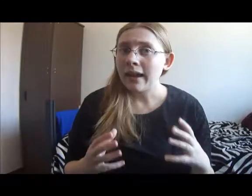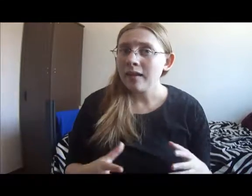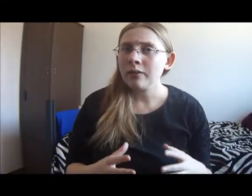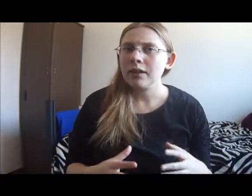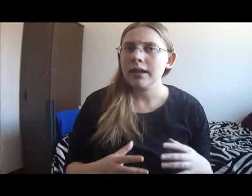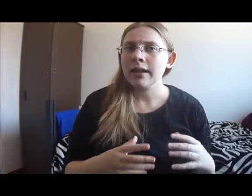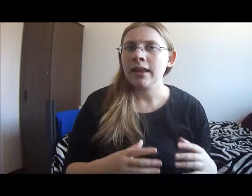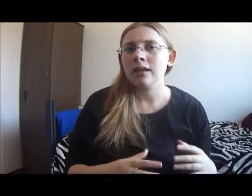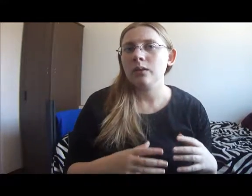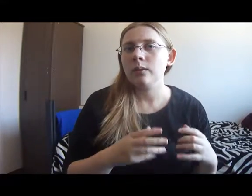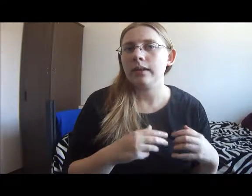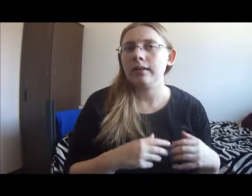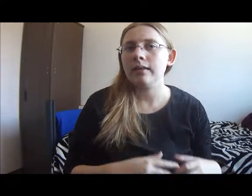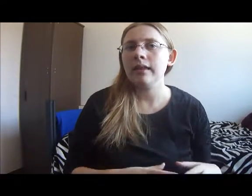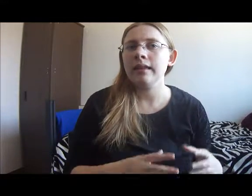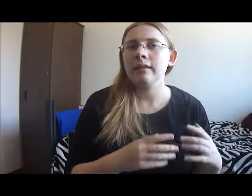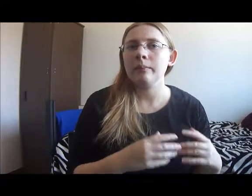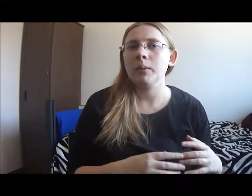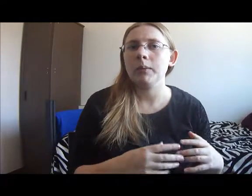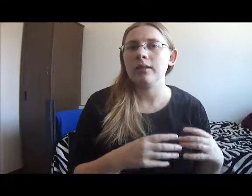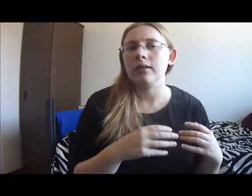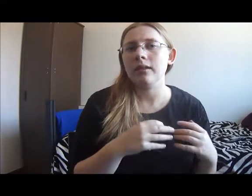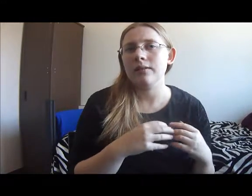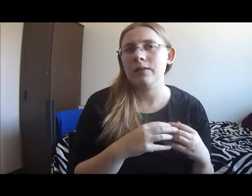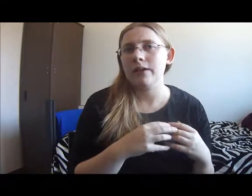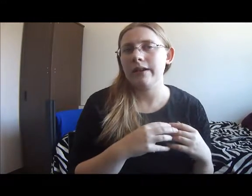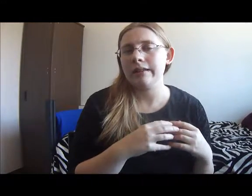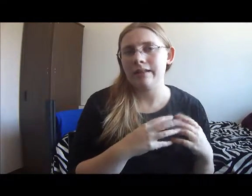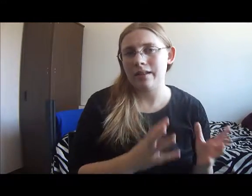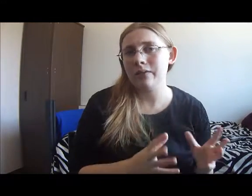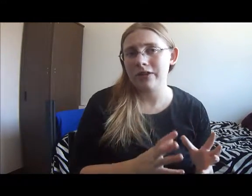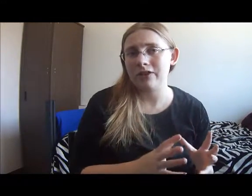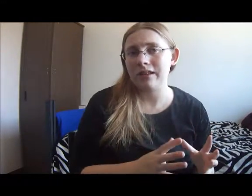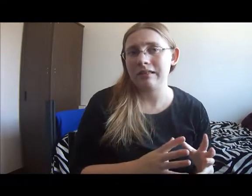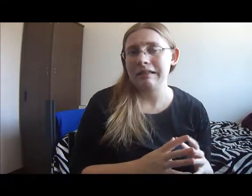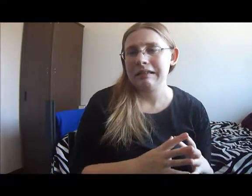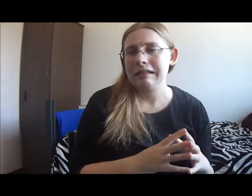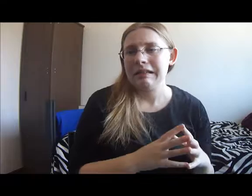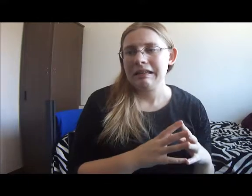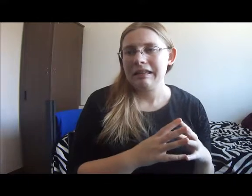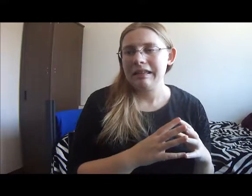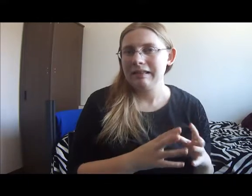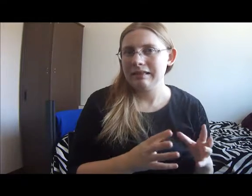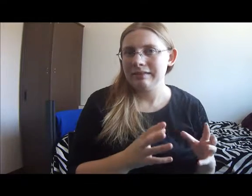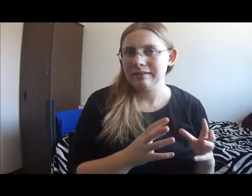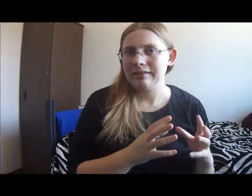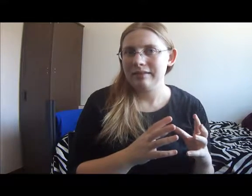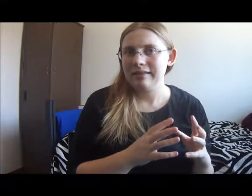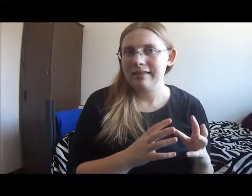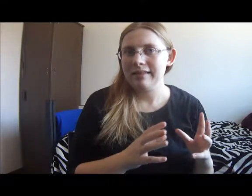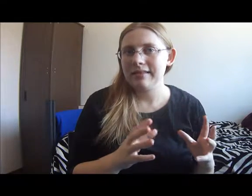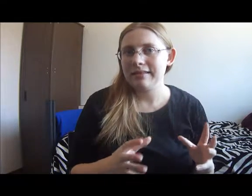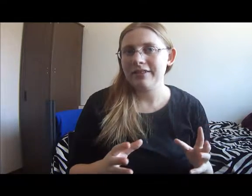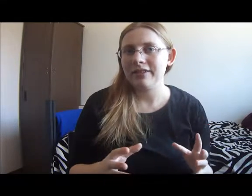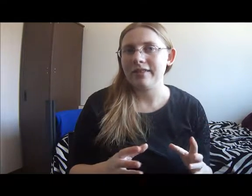carefully again you can see some moments of very selfishness in these decisions.